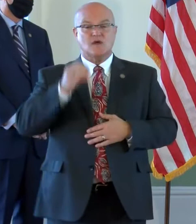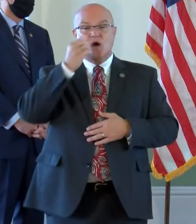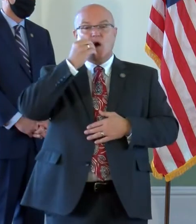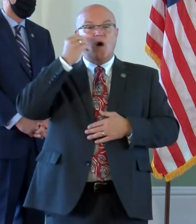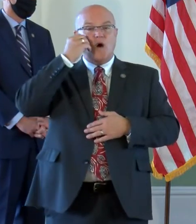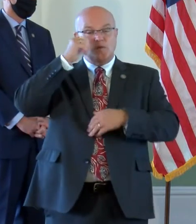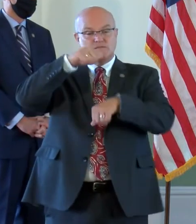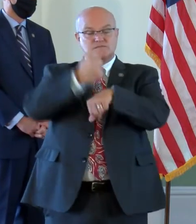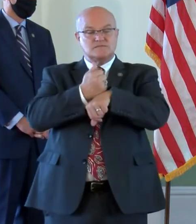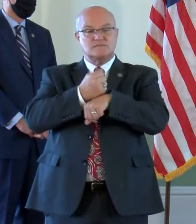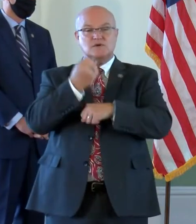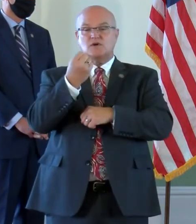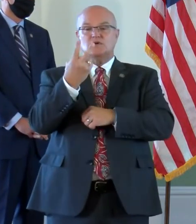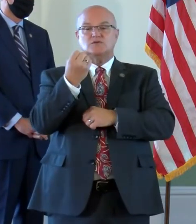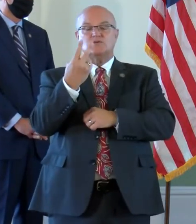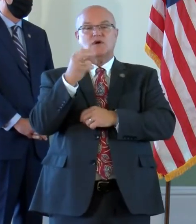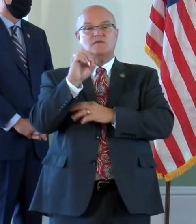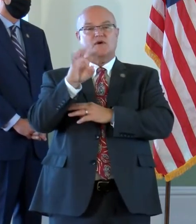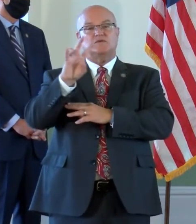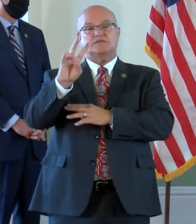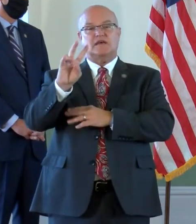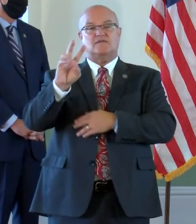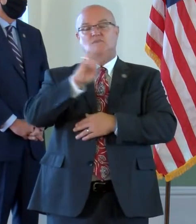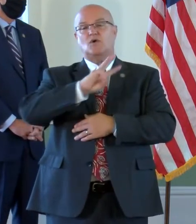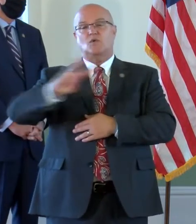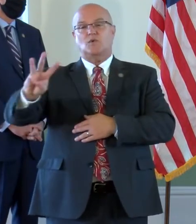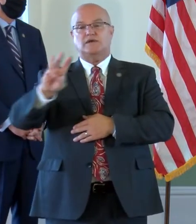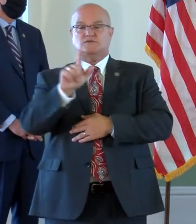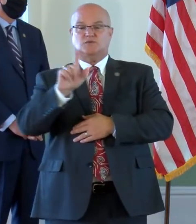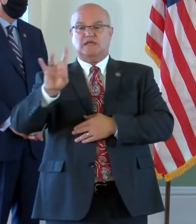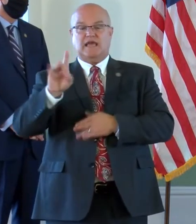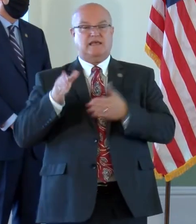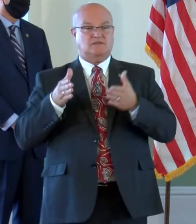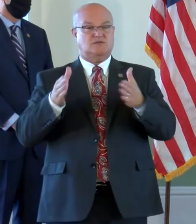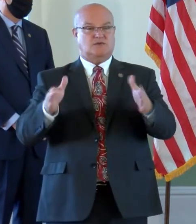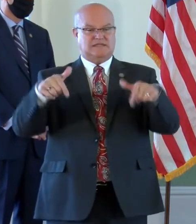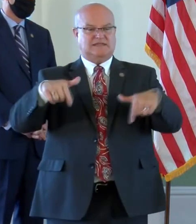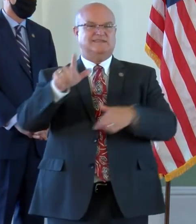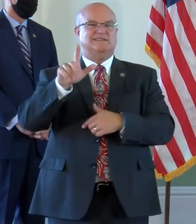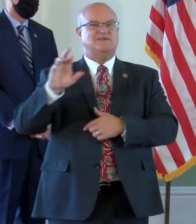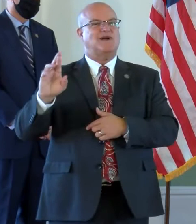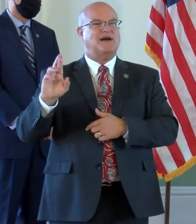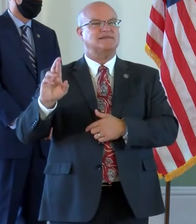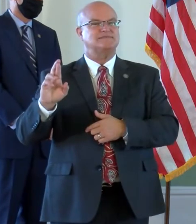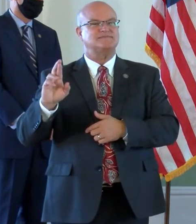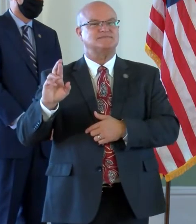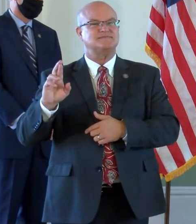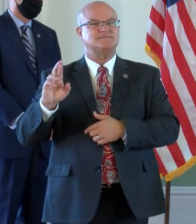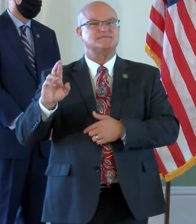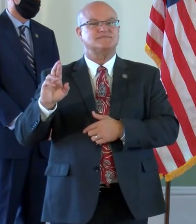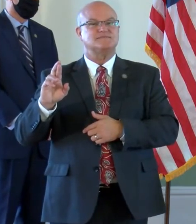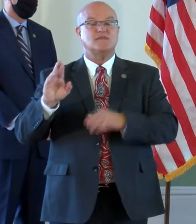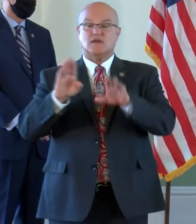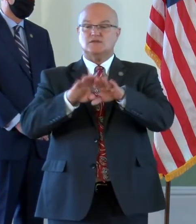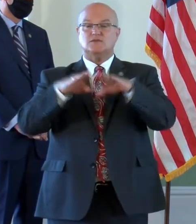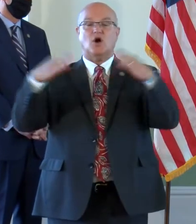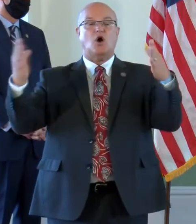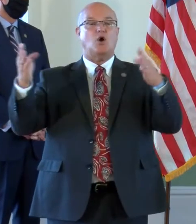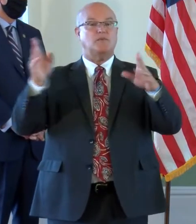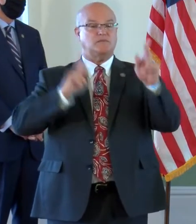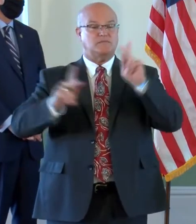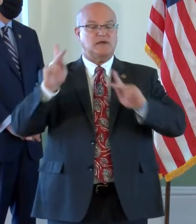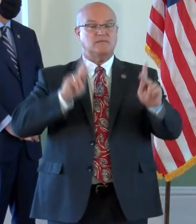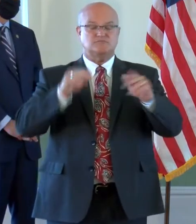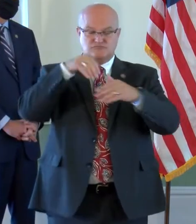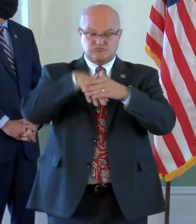located at 1207 West 28th Street in Little Rock. It is open to the public for